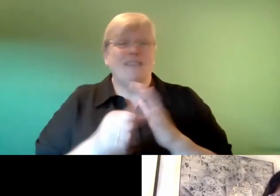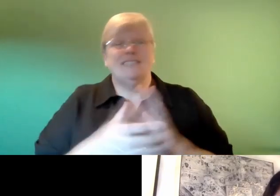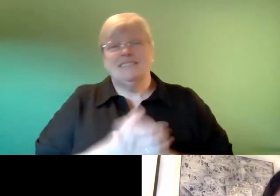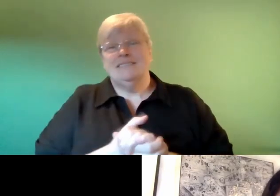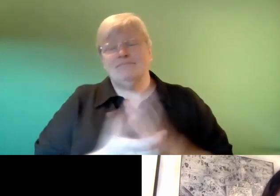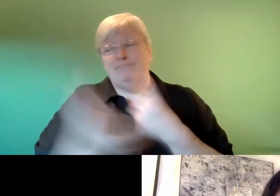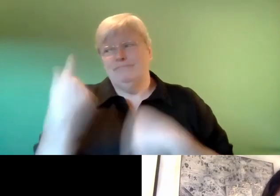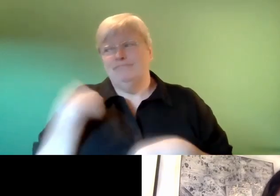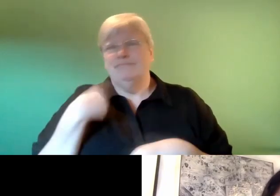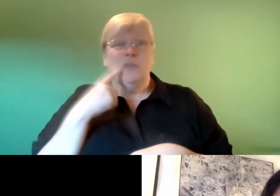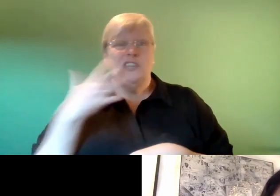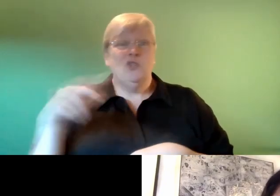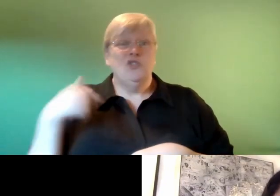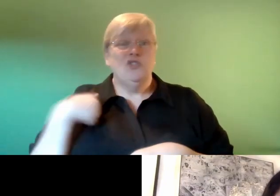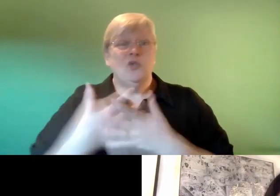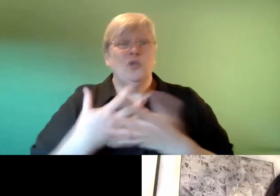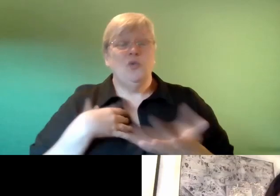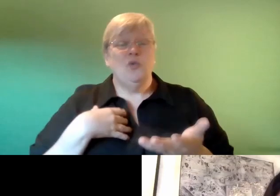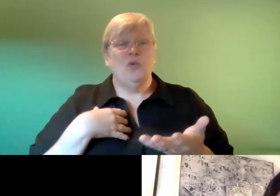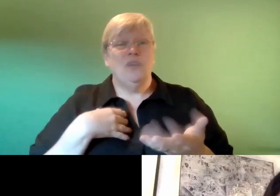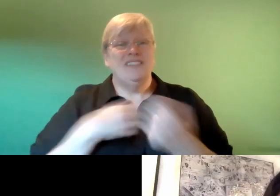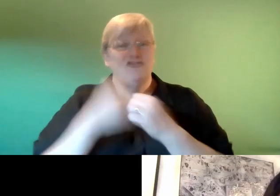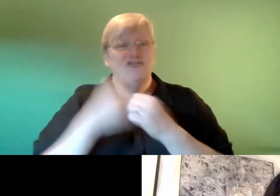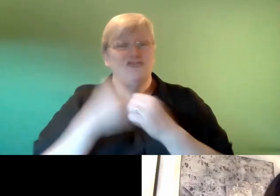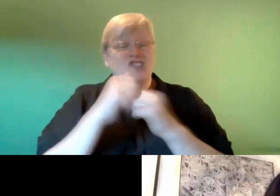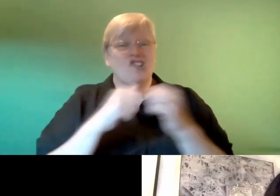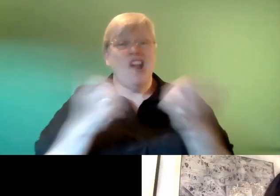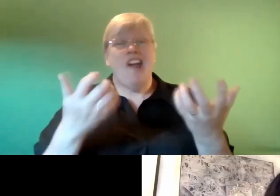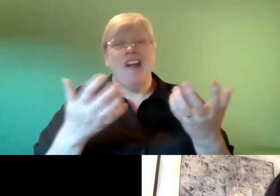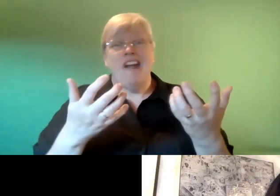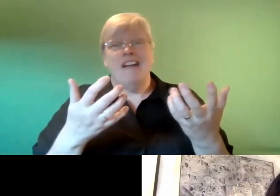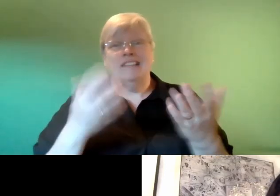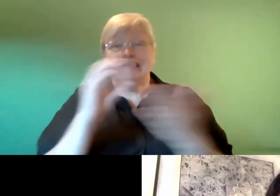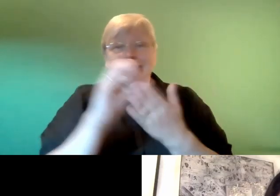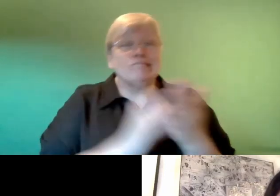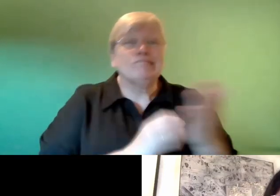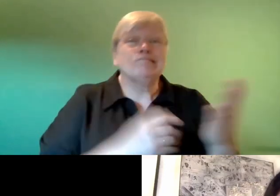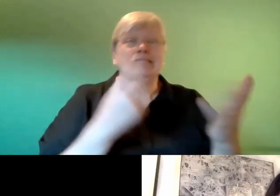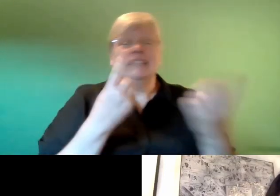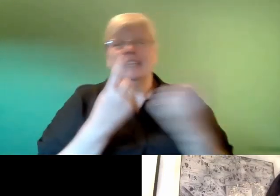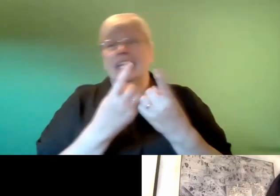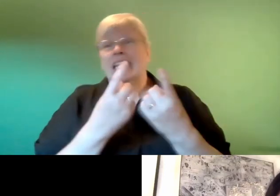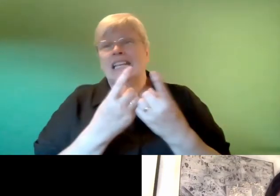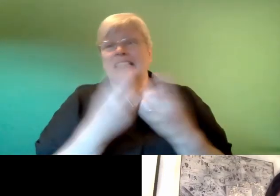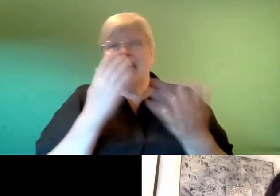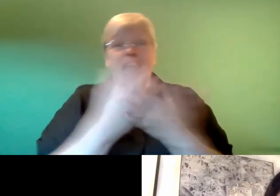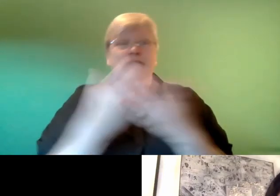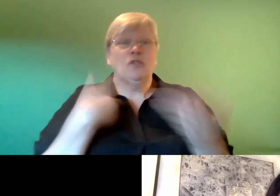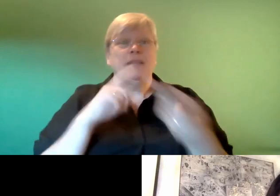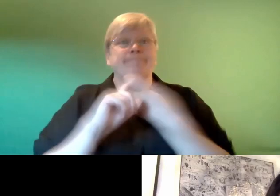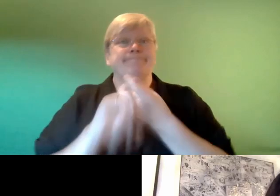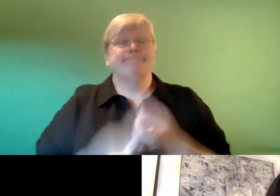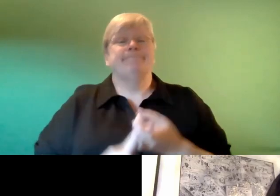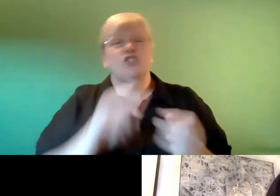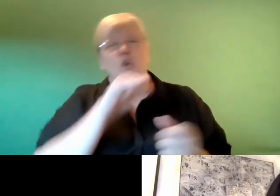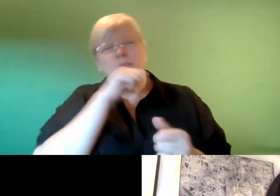and following like boxes and how to separate things and classify things and make yourself sound slick so yeah it was nice